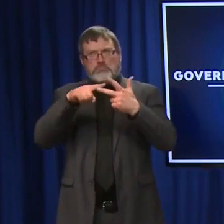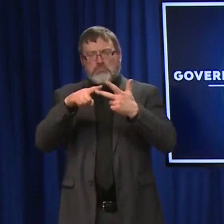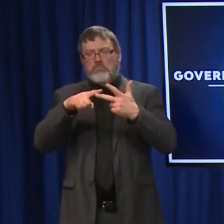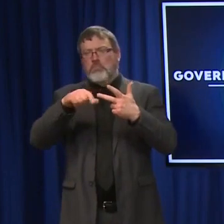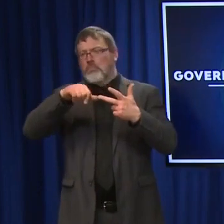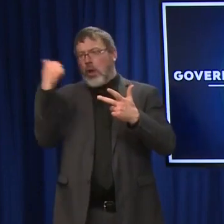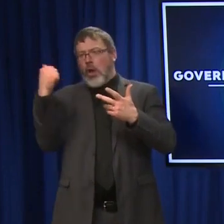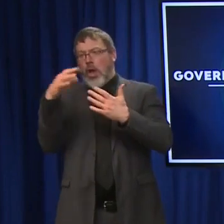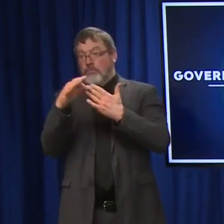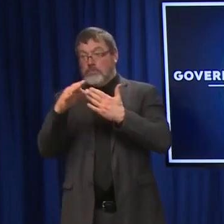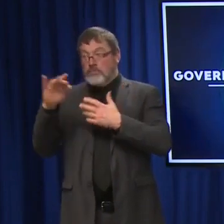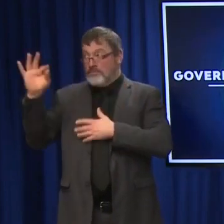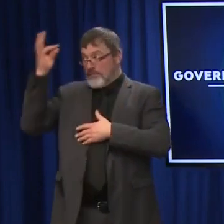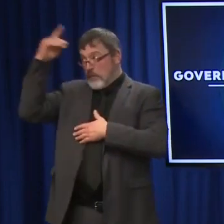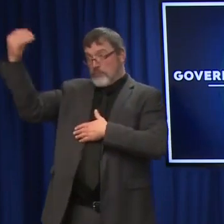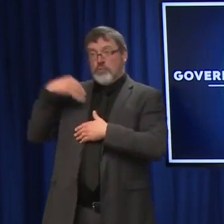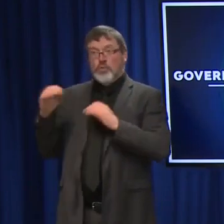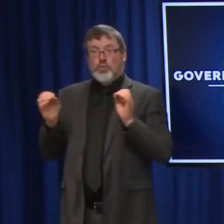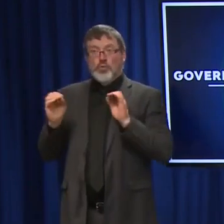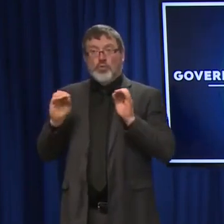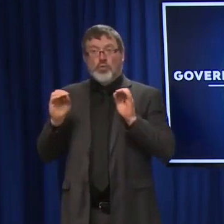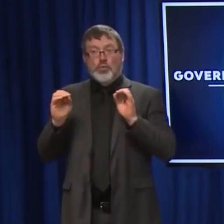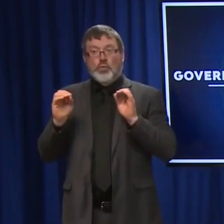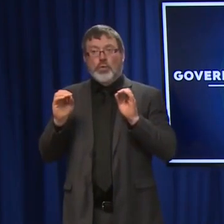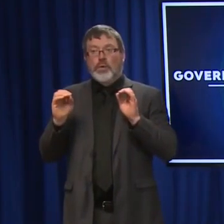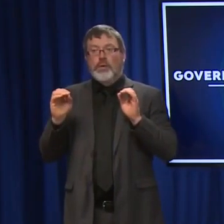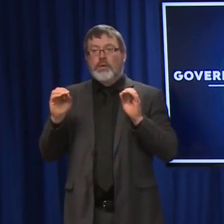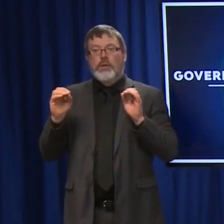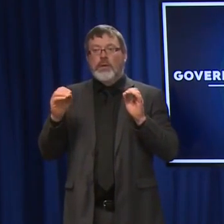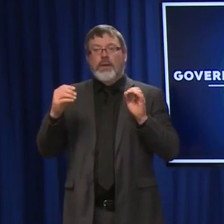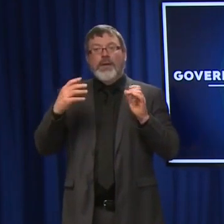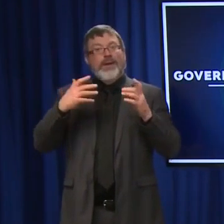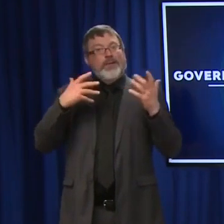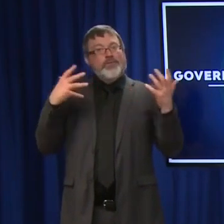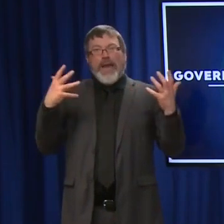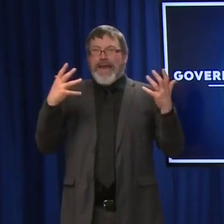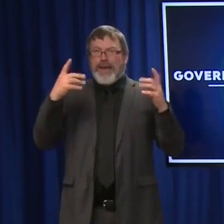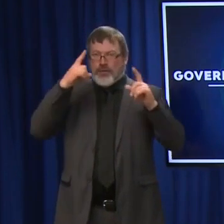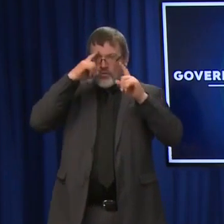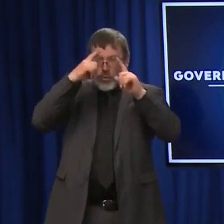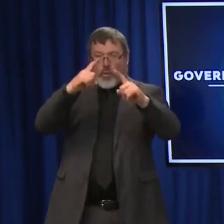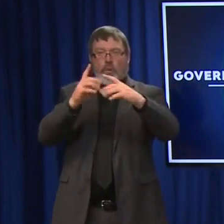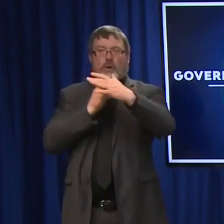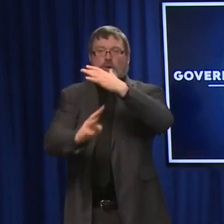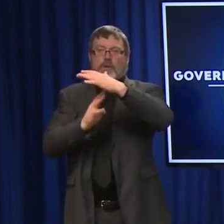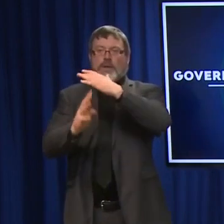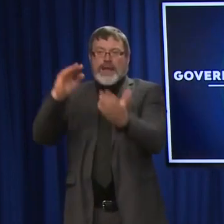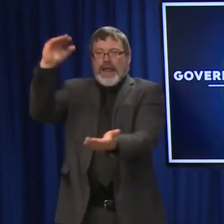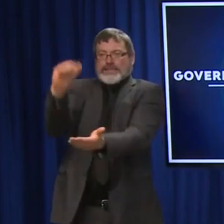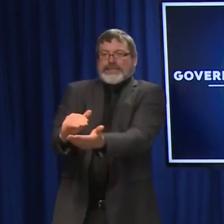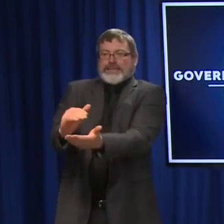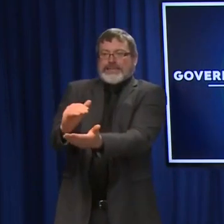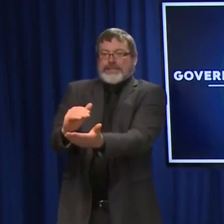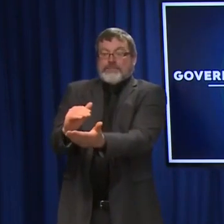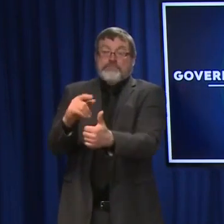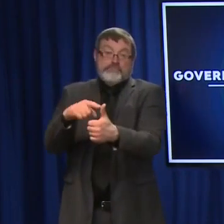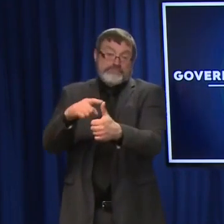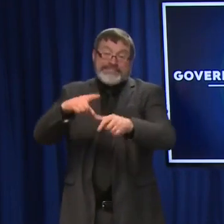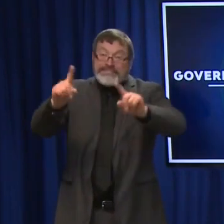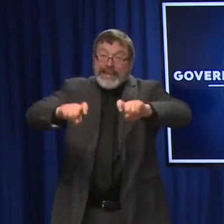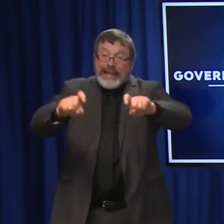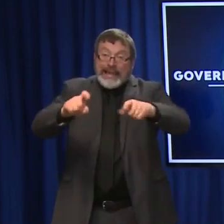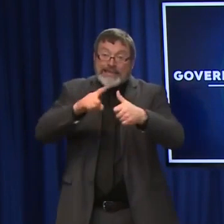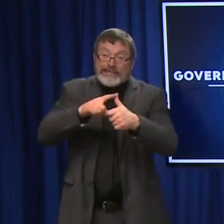do is make sure that you don't have the high hospitalizations, that you're really addressing it in a preventative way, that you're providing the testing out there so folks can